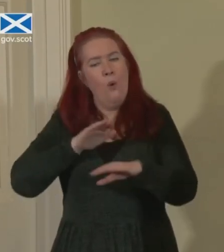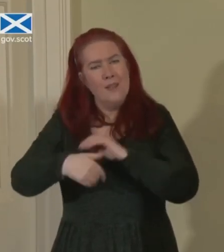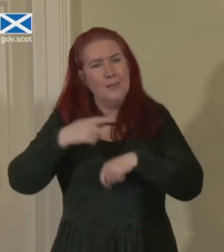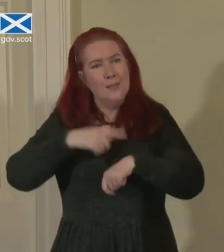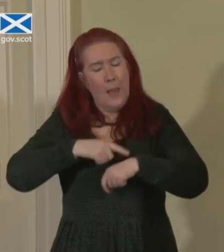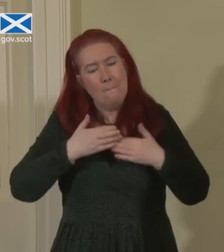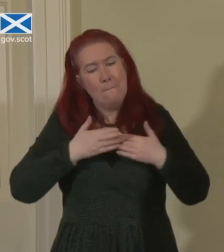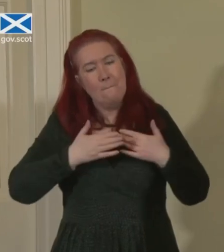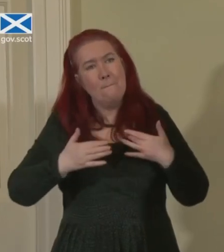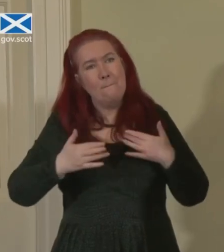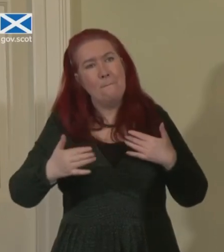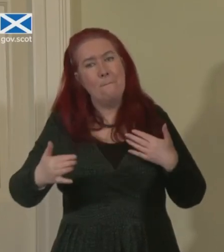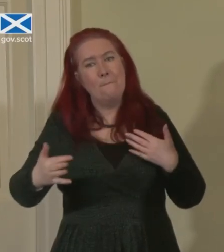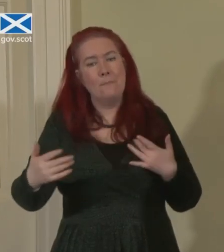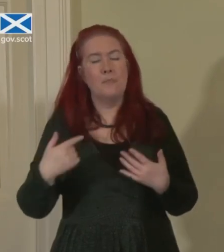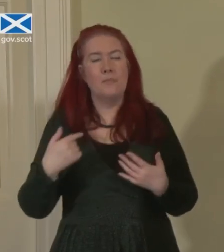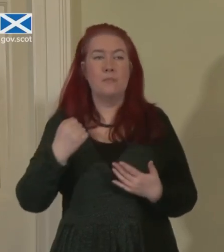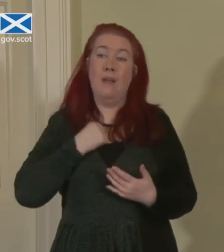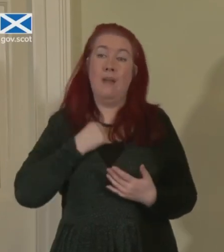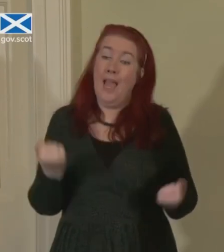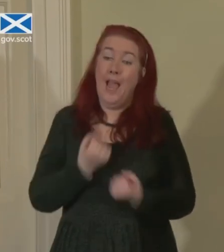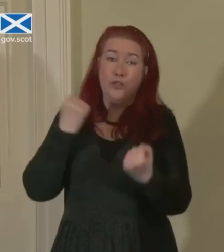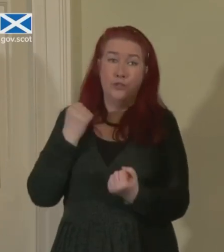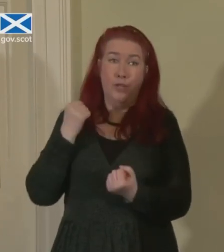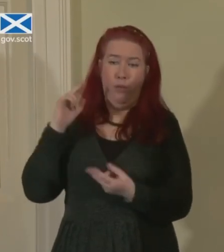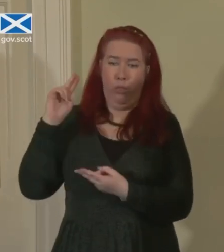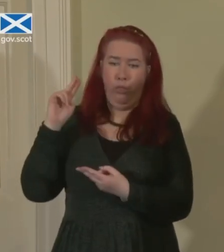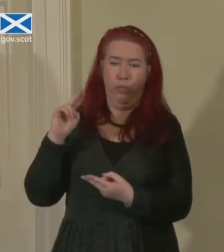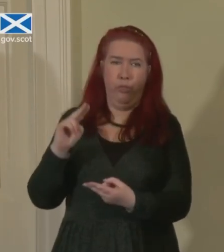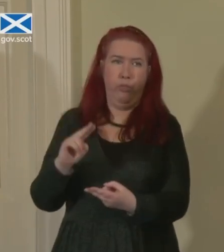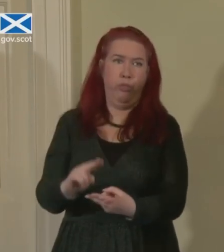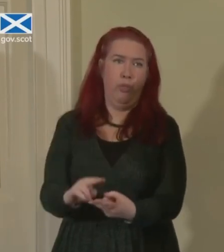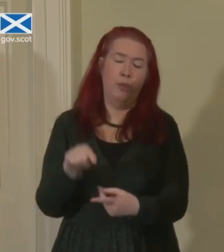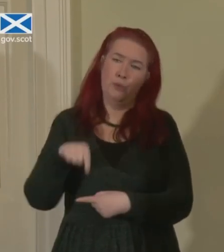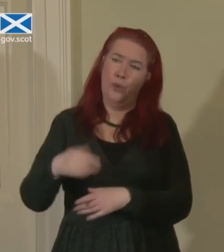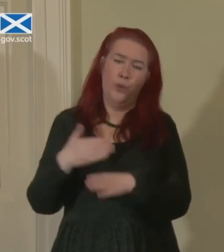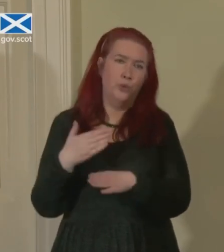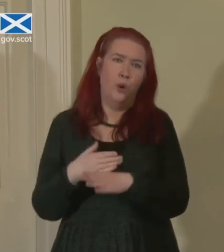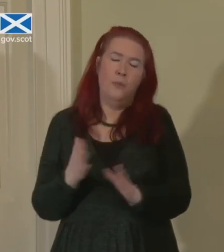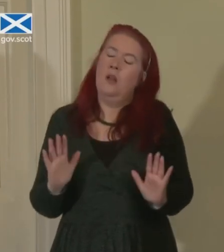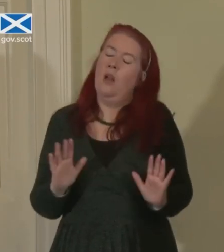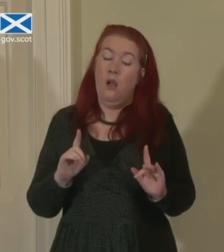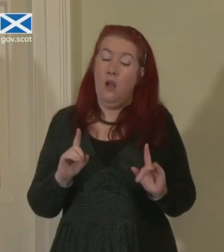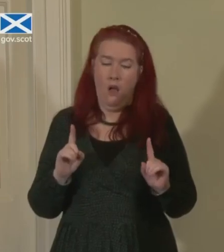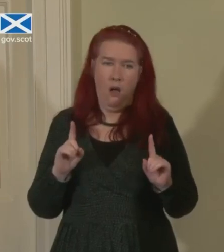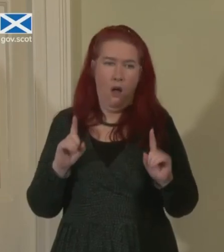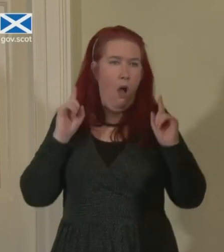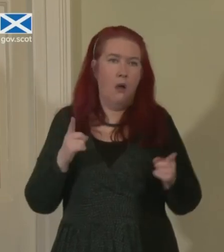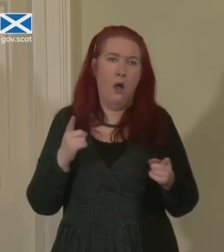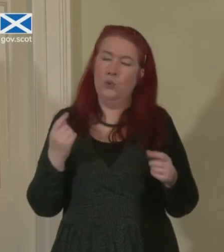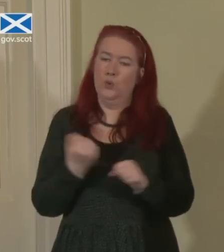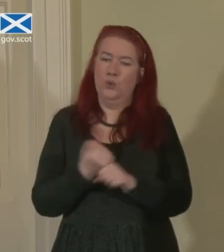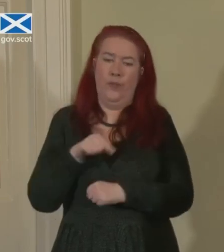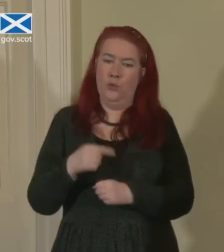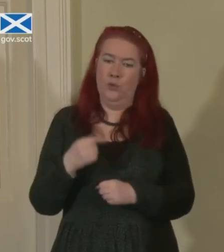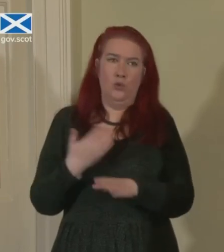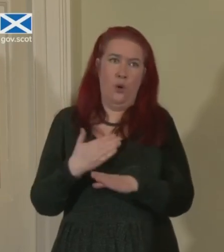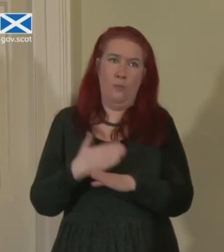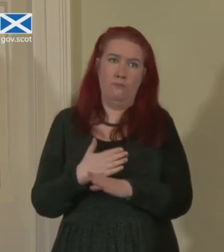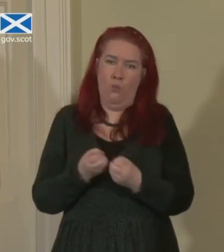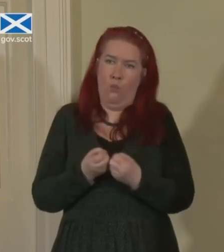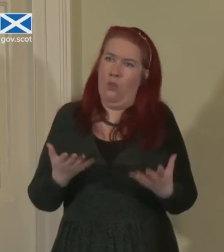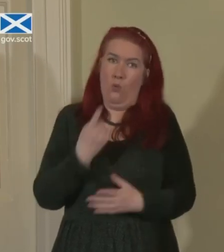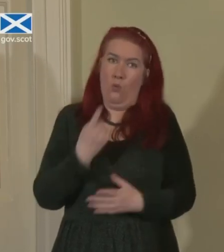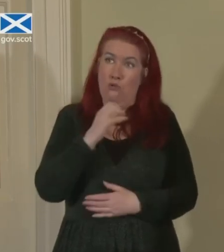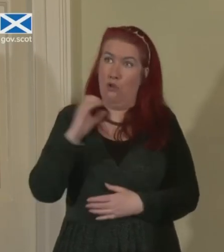I would have less and less energy to give to the job. And I can't do the job on anything other than a 100%